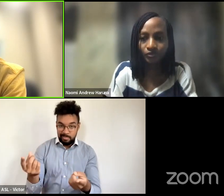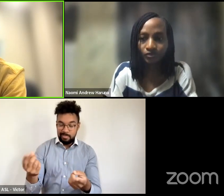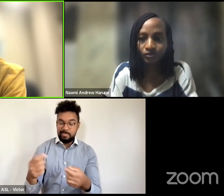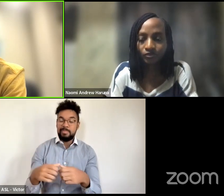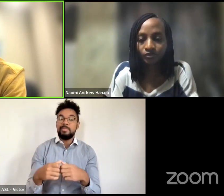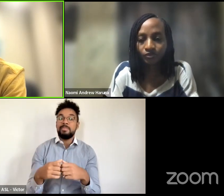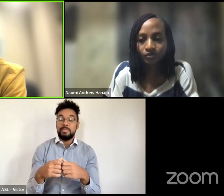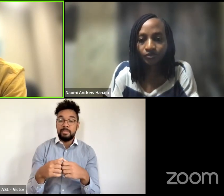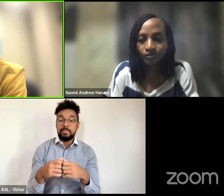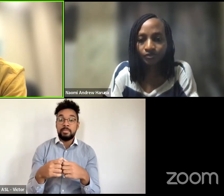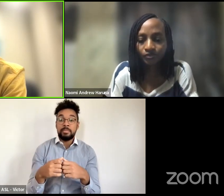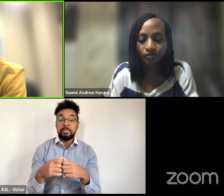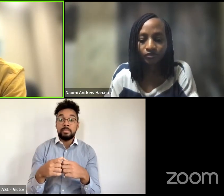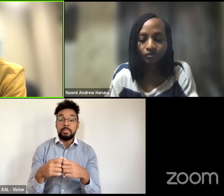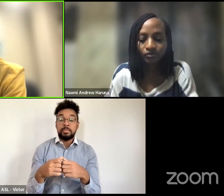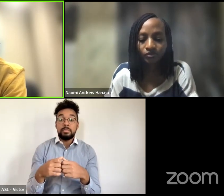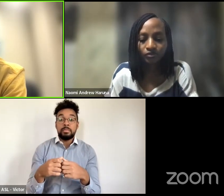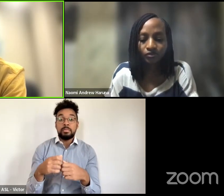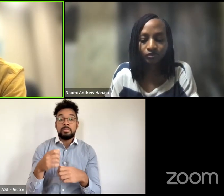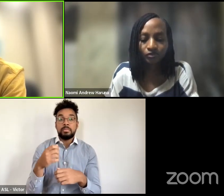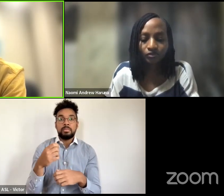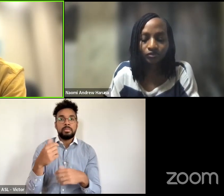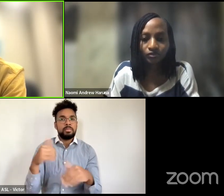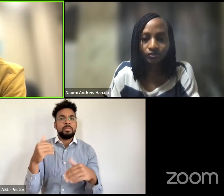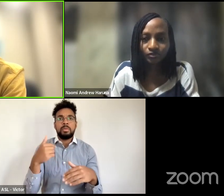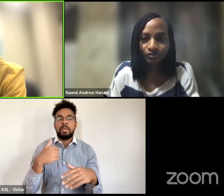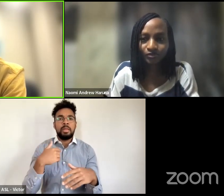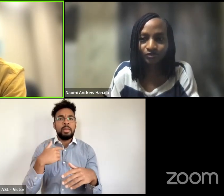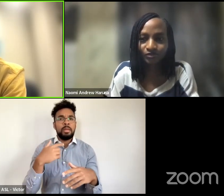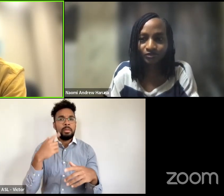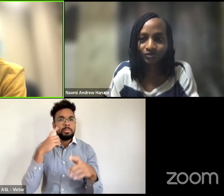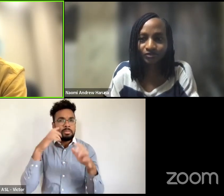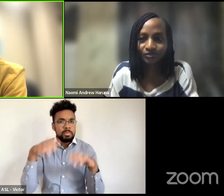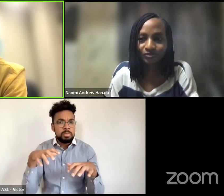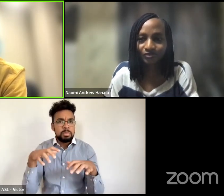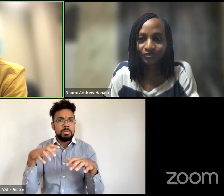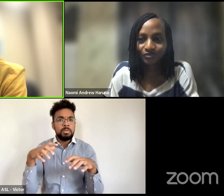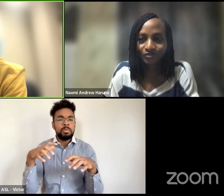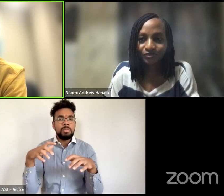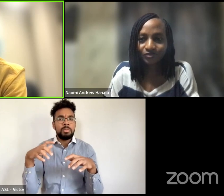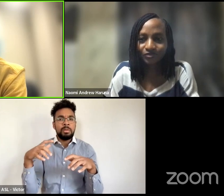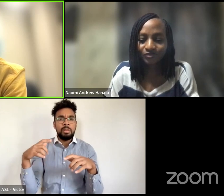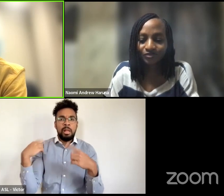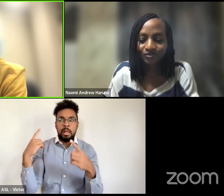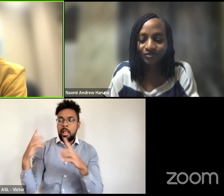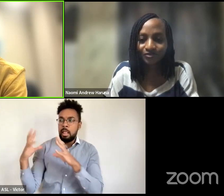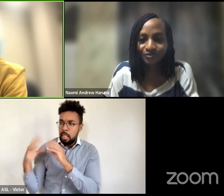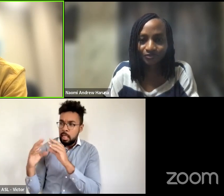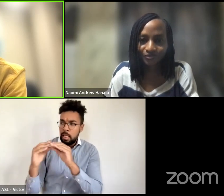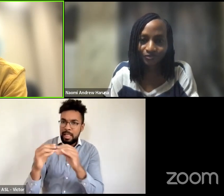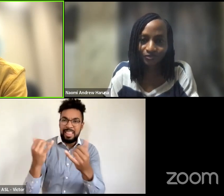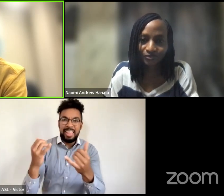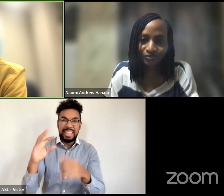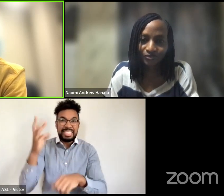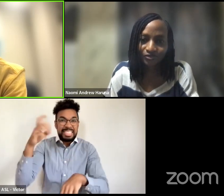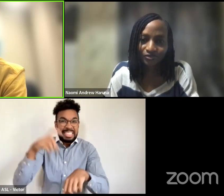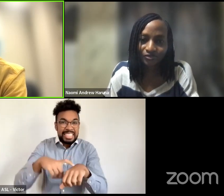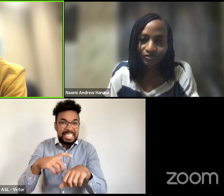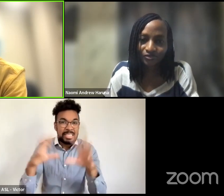um i can't believe it that we've been this is our sixth episode so after